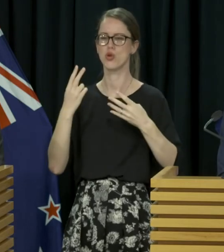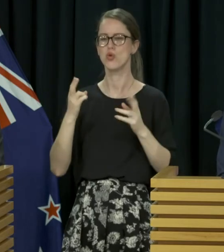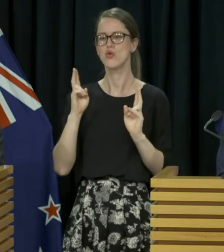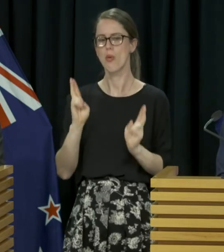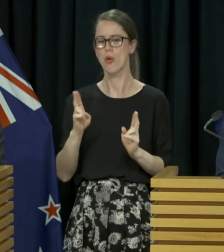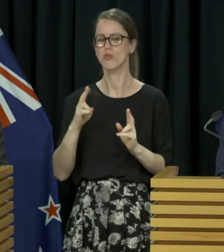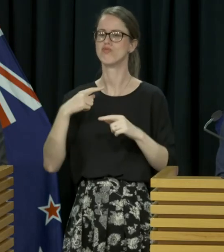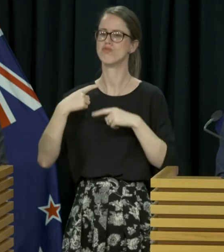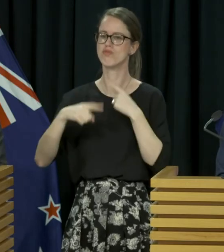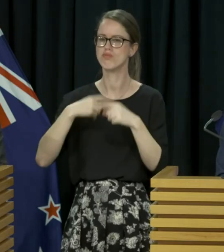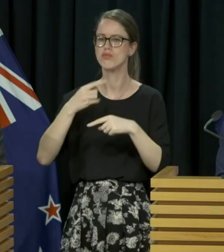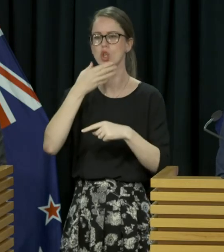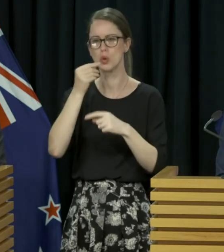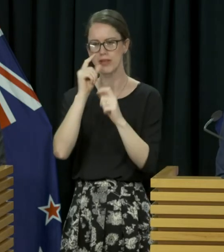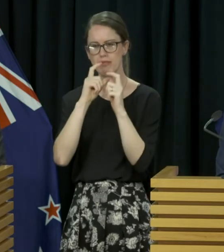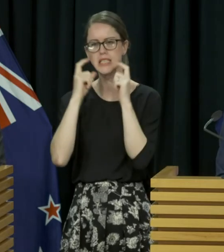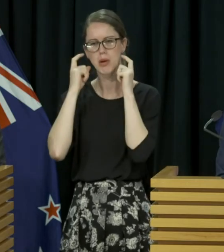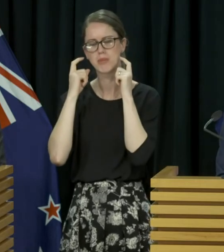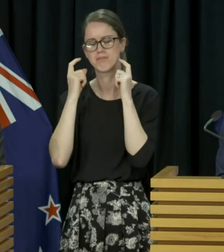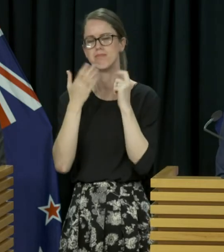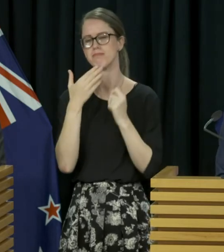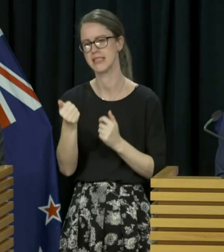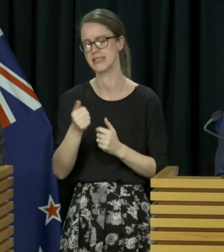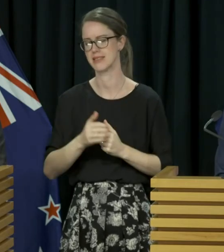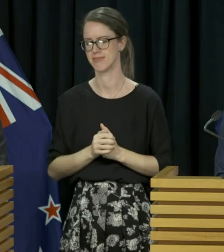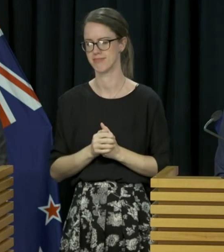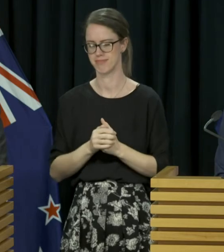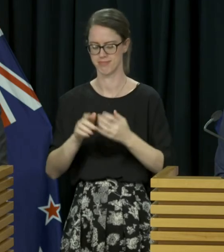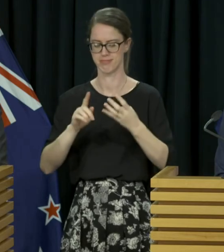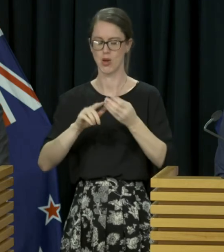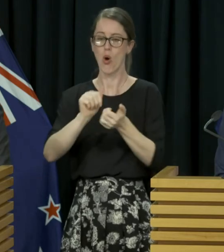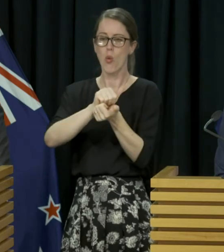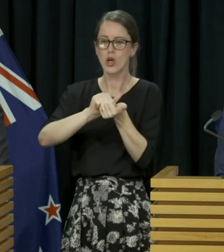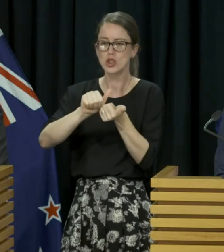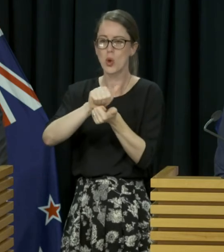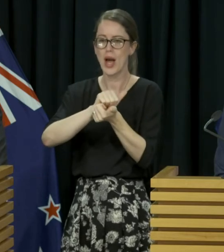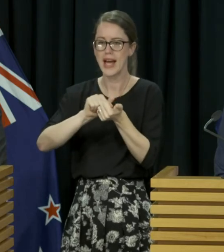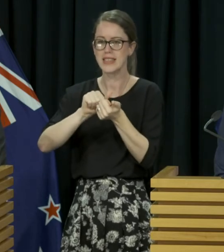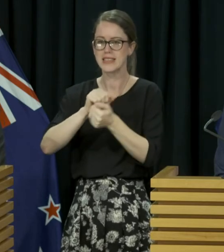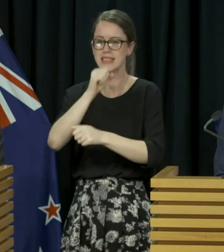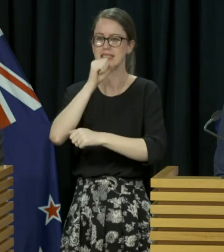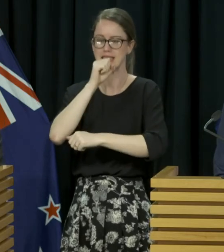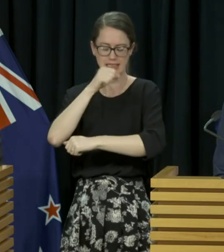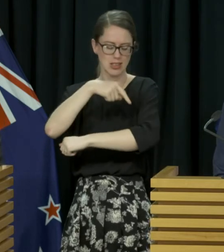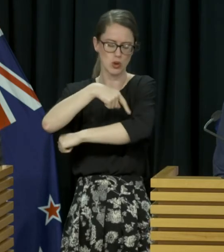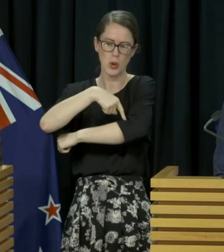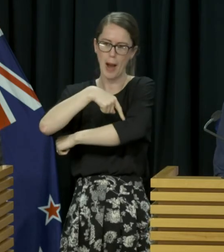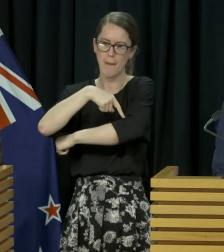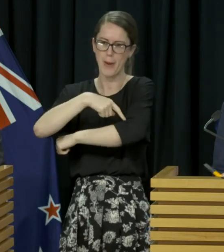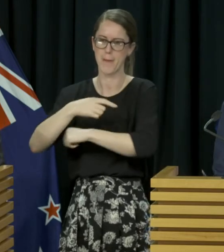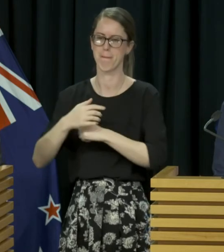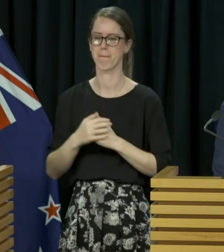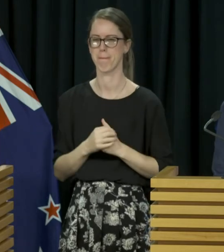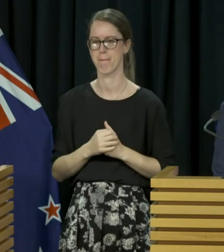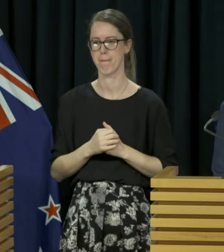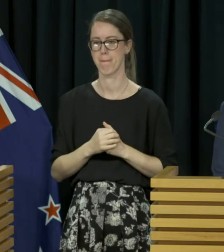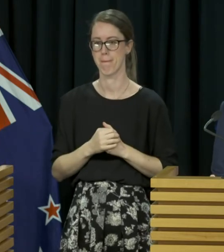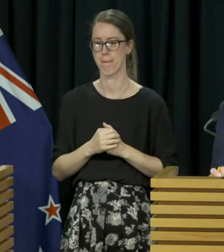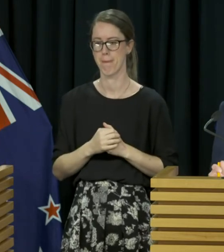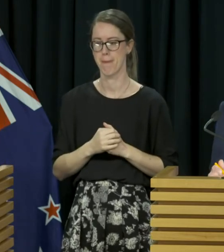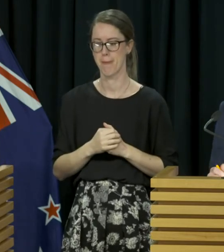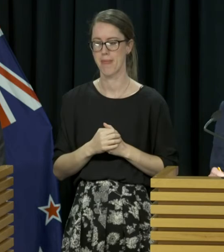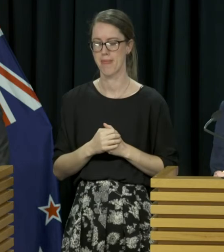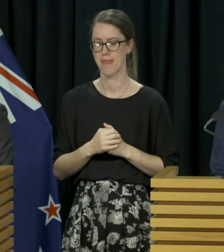is no reason not to use them now as well. Wash your hands and sneeze into your elbow. This afternoon,